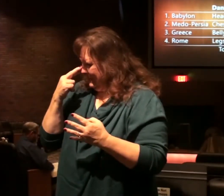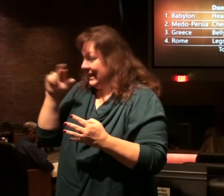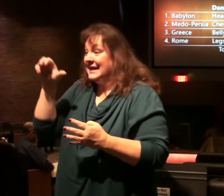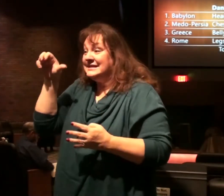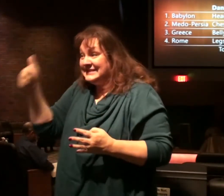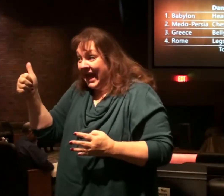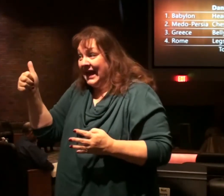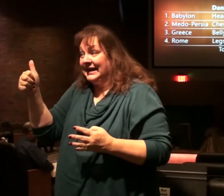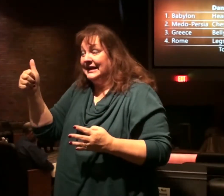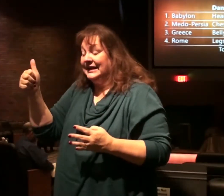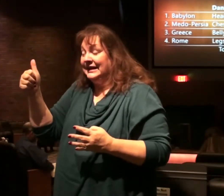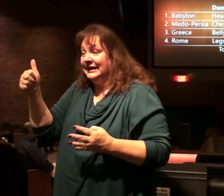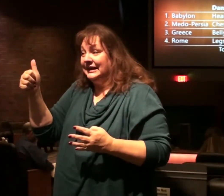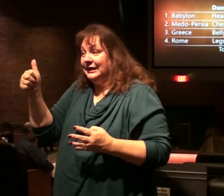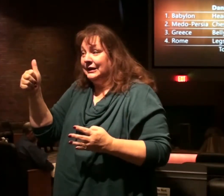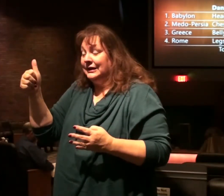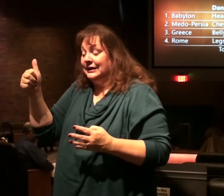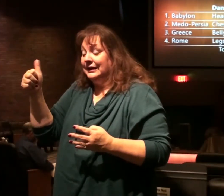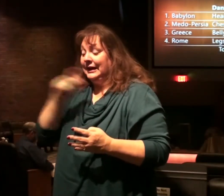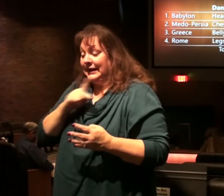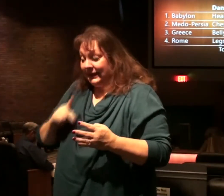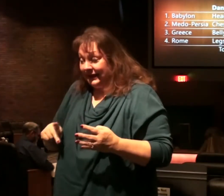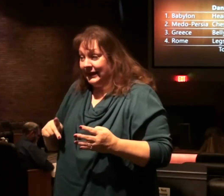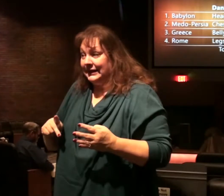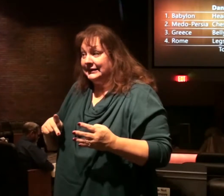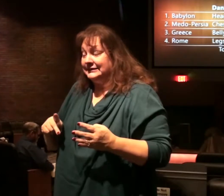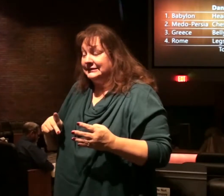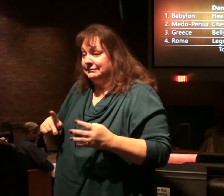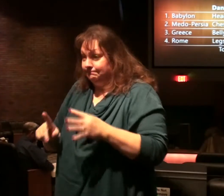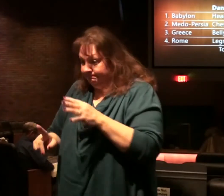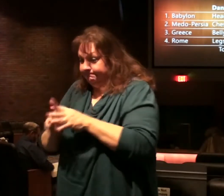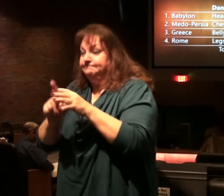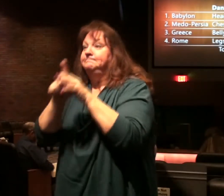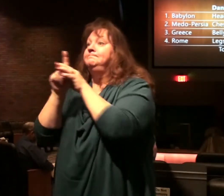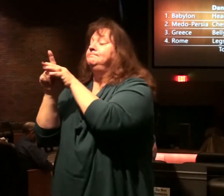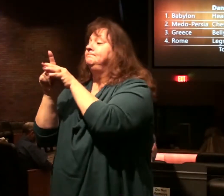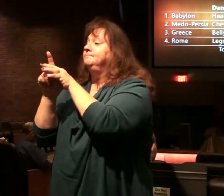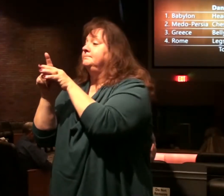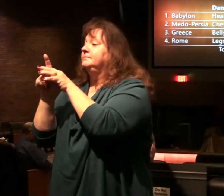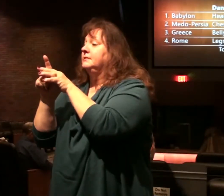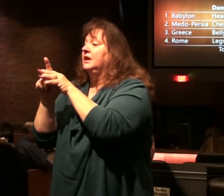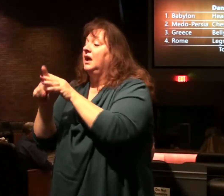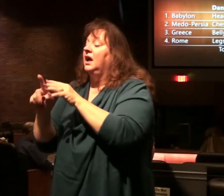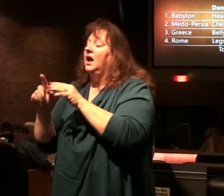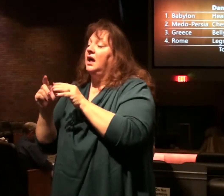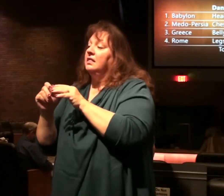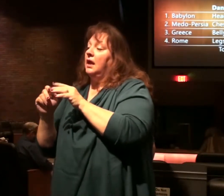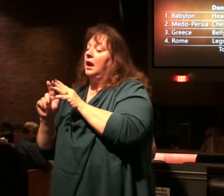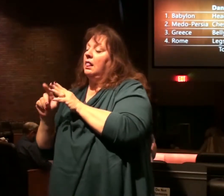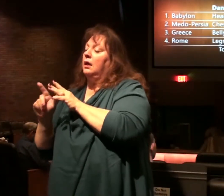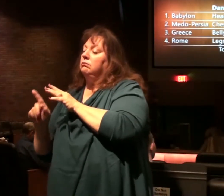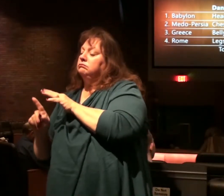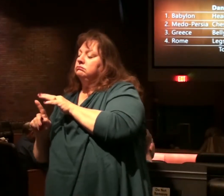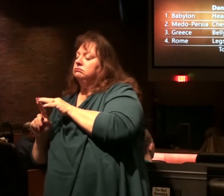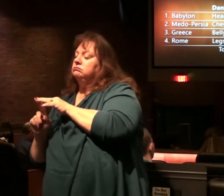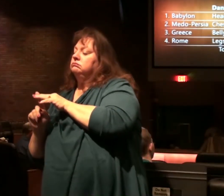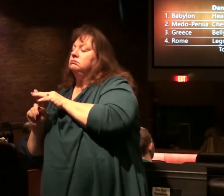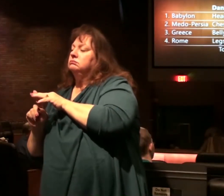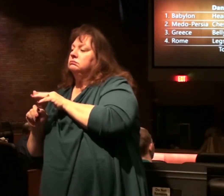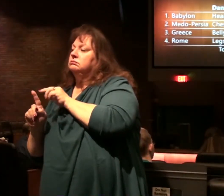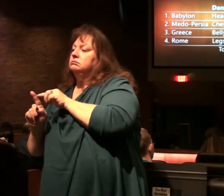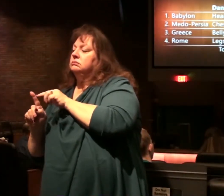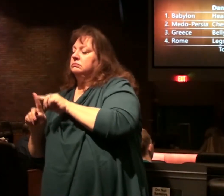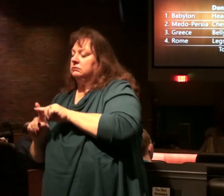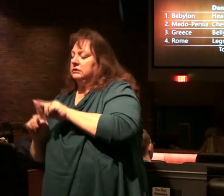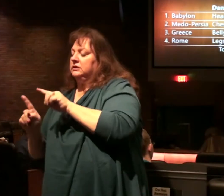Ten kings or kingdoms will arise. Another will arise after them and he will be